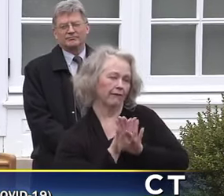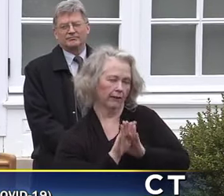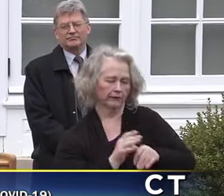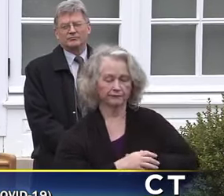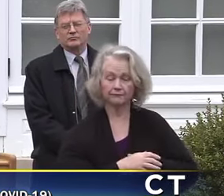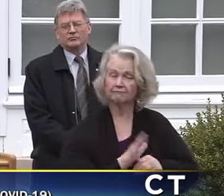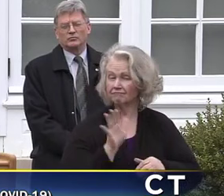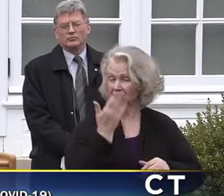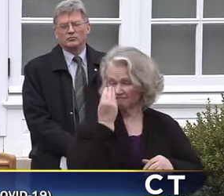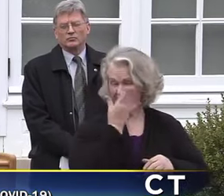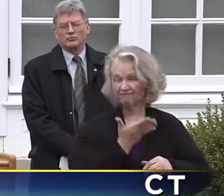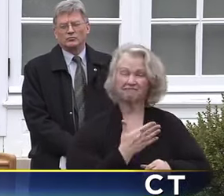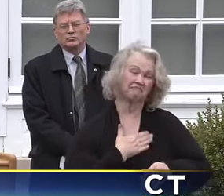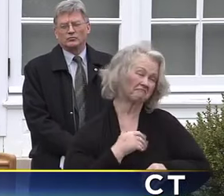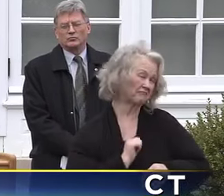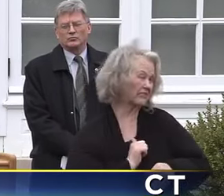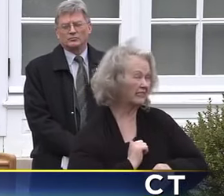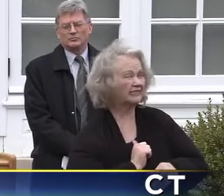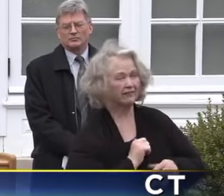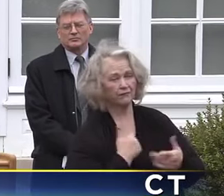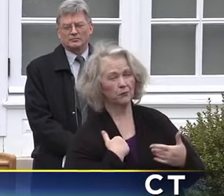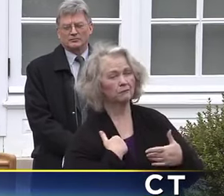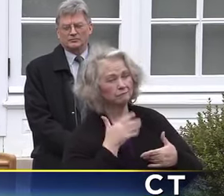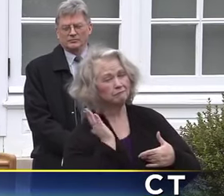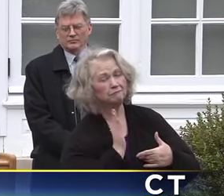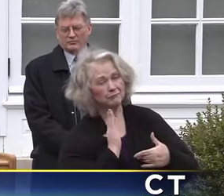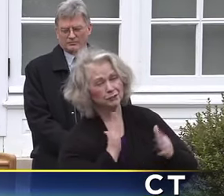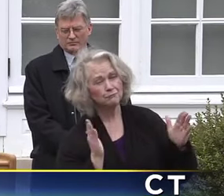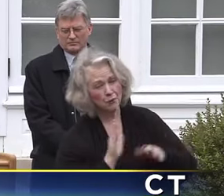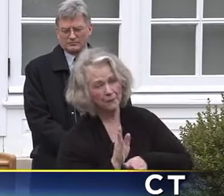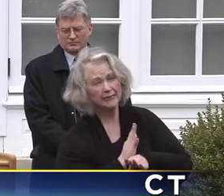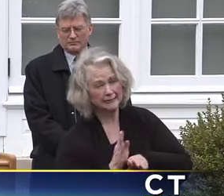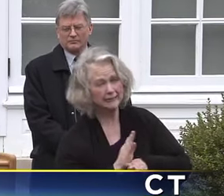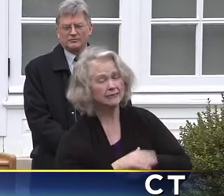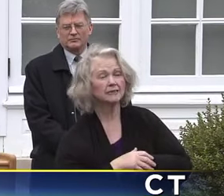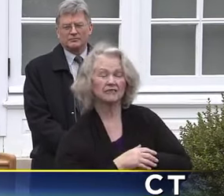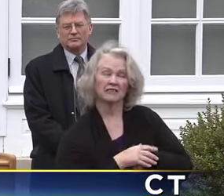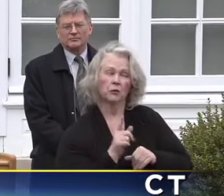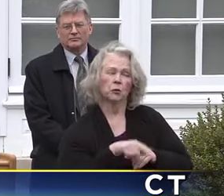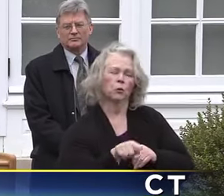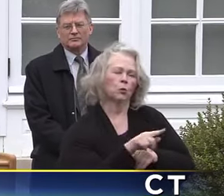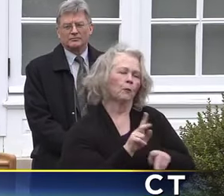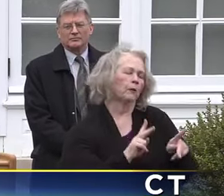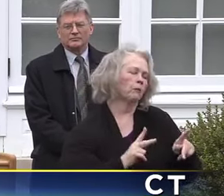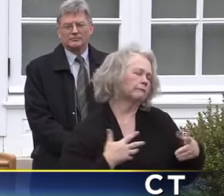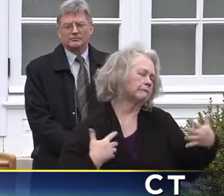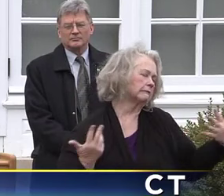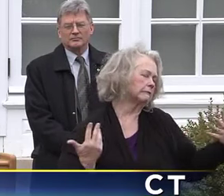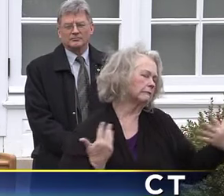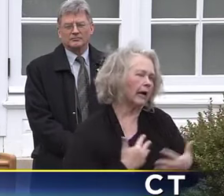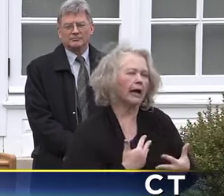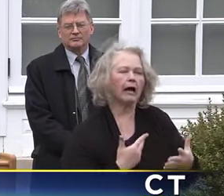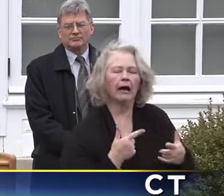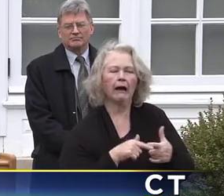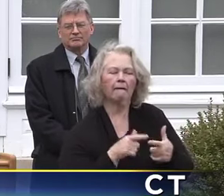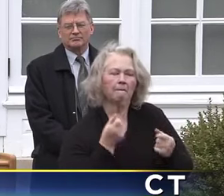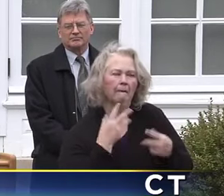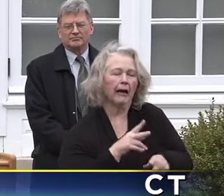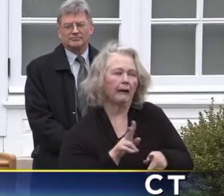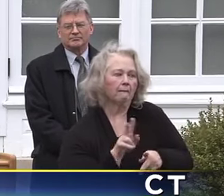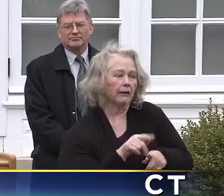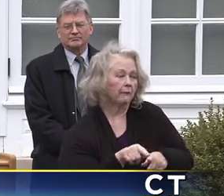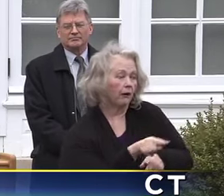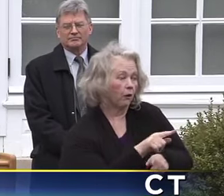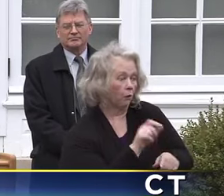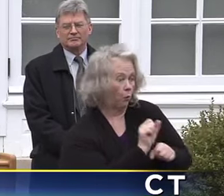and I know what's going on with small business and folks are terrified. You know, you've got a lot of employees who count on you